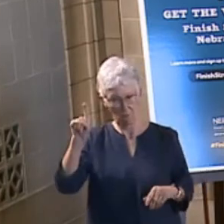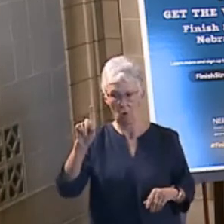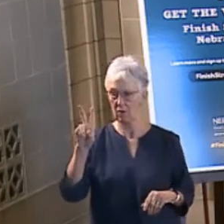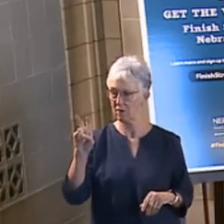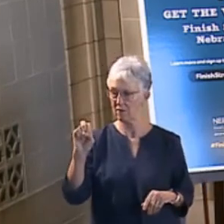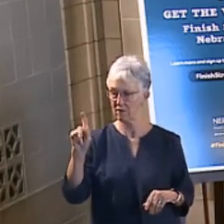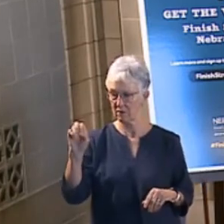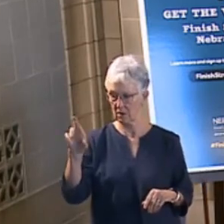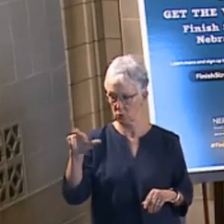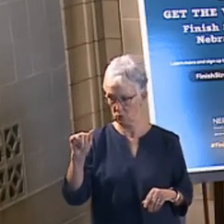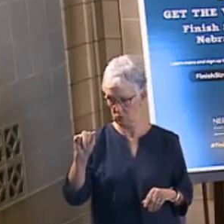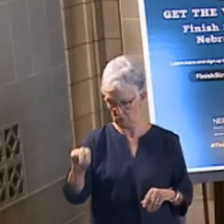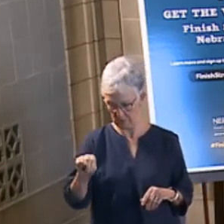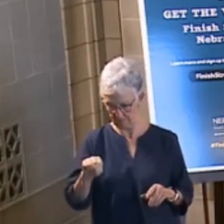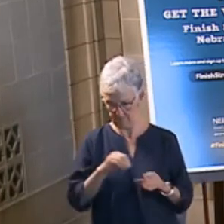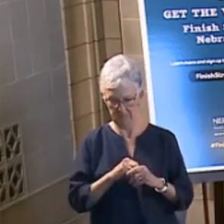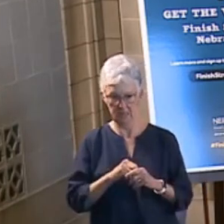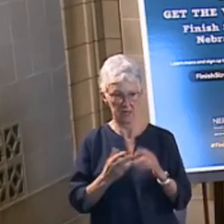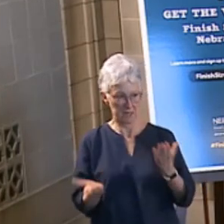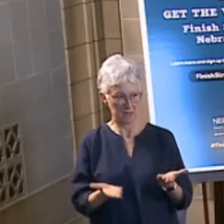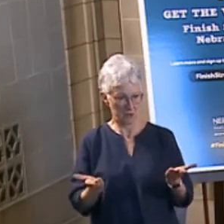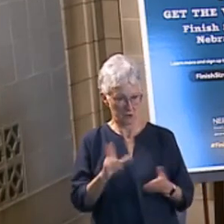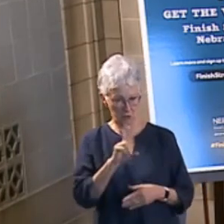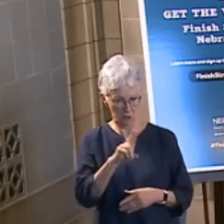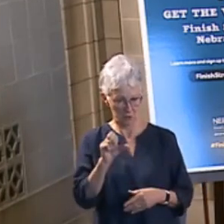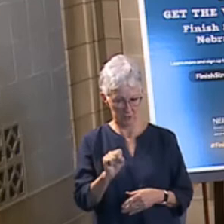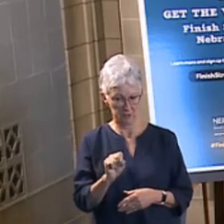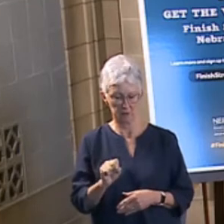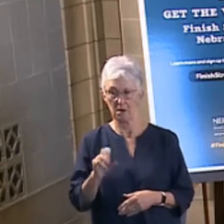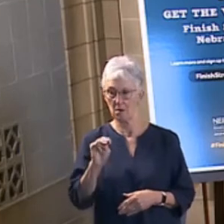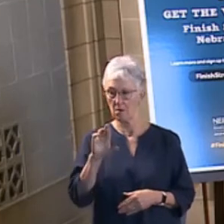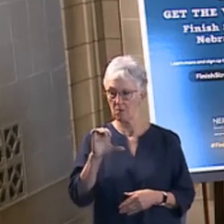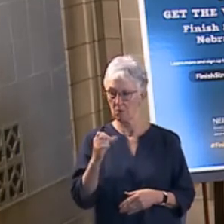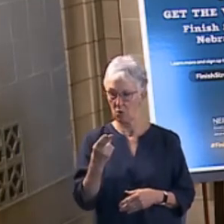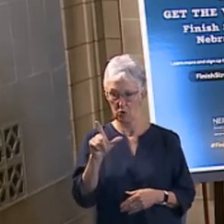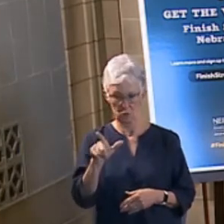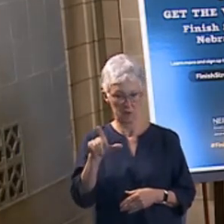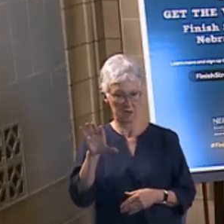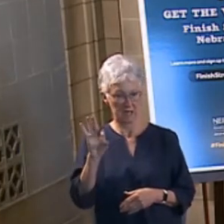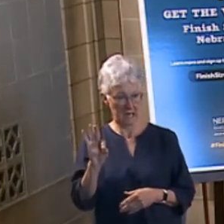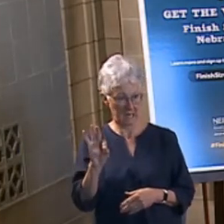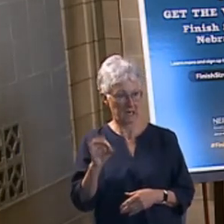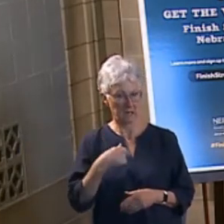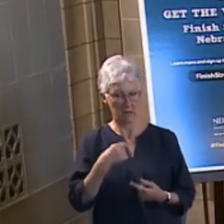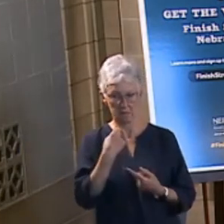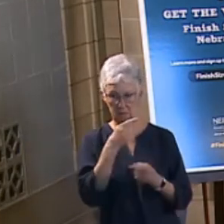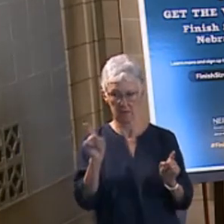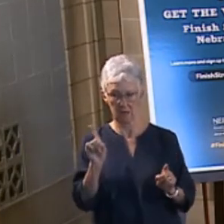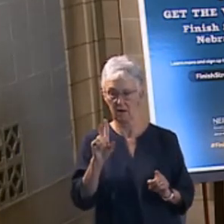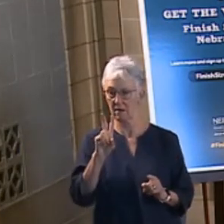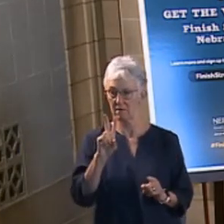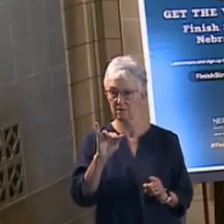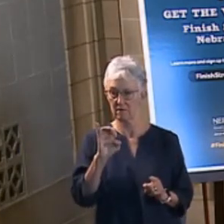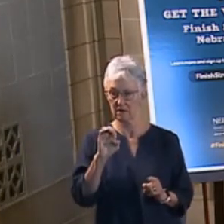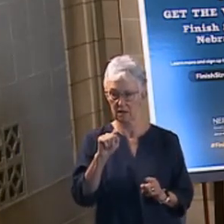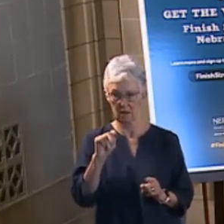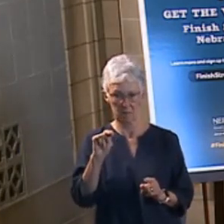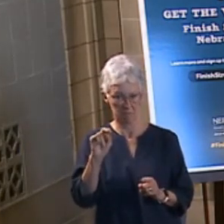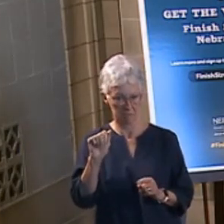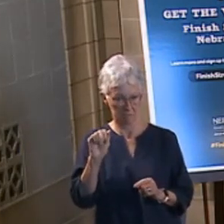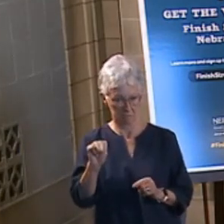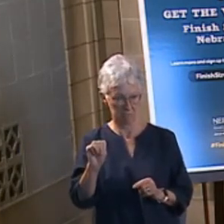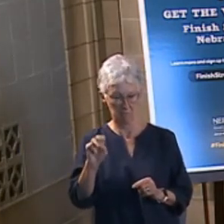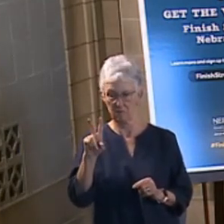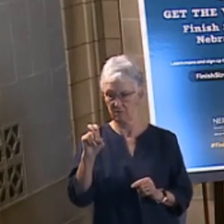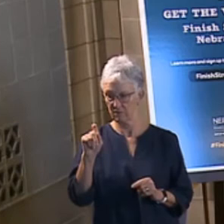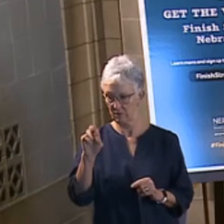On March 29th, I proclaimed it to be Vietnam War Veterans Day to help recognize the sacrifices the men and women who fought the Vietnam War